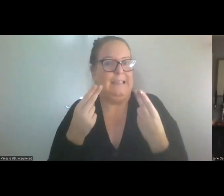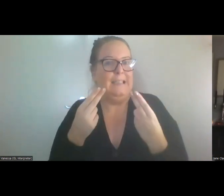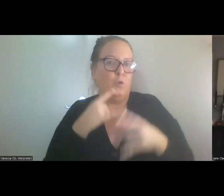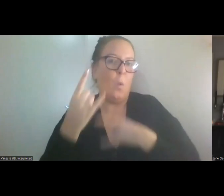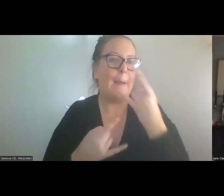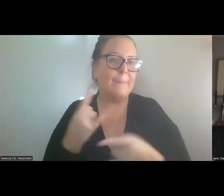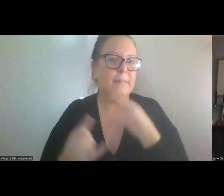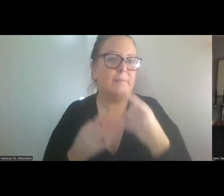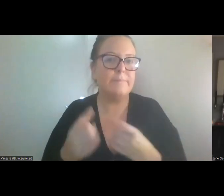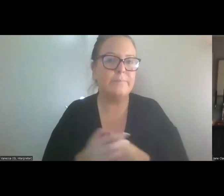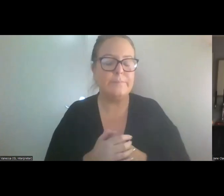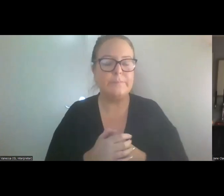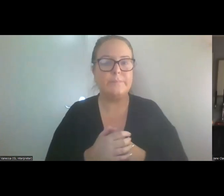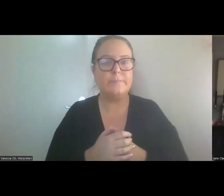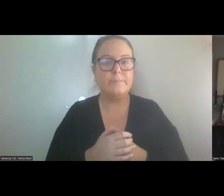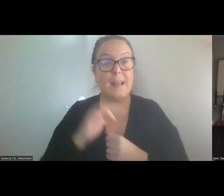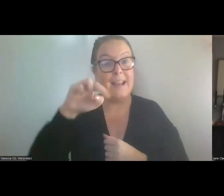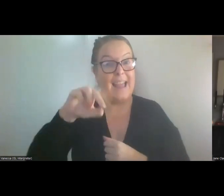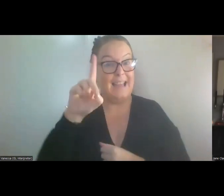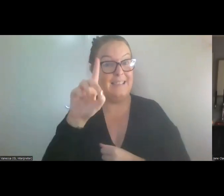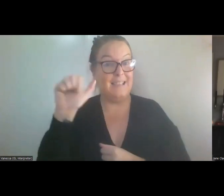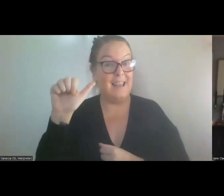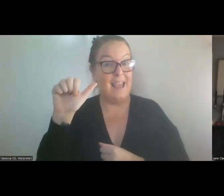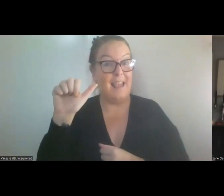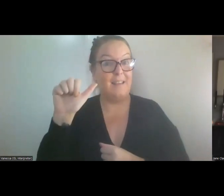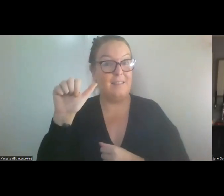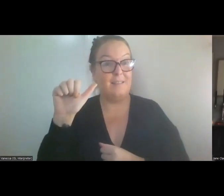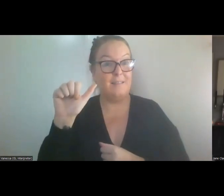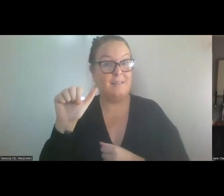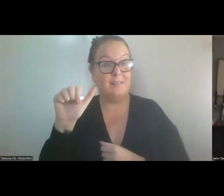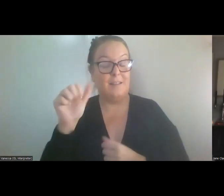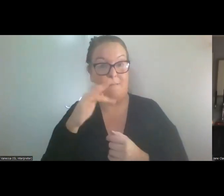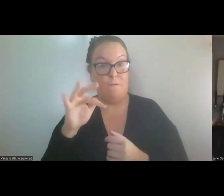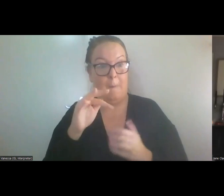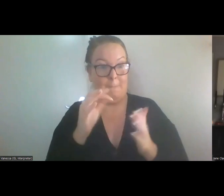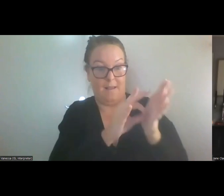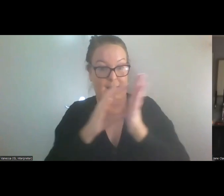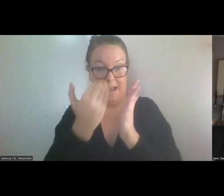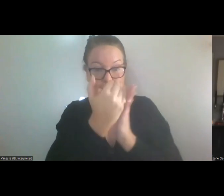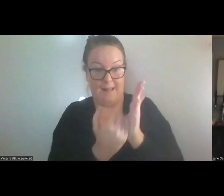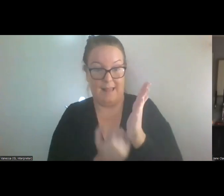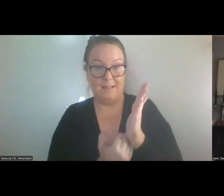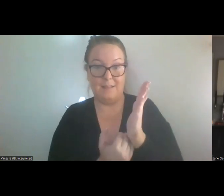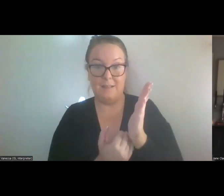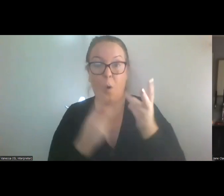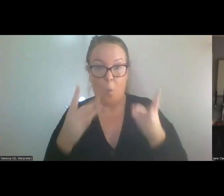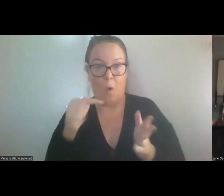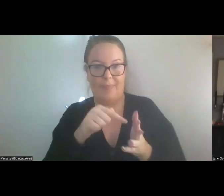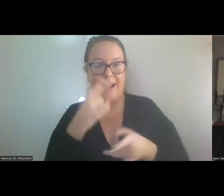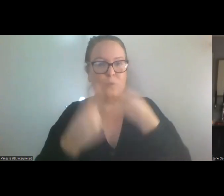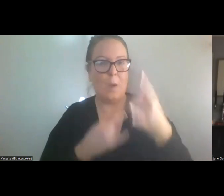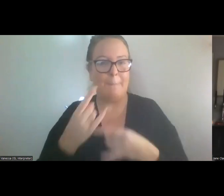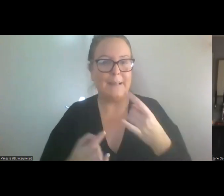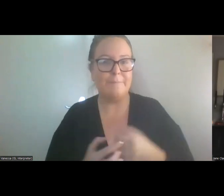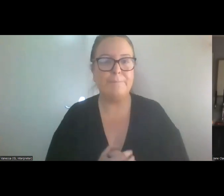suppose that's where the NDA was coming from with these guidelines. And so thank you very much for that, Anya. very you.